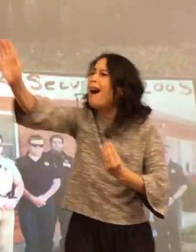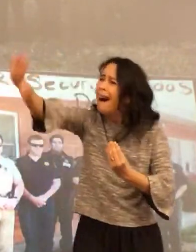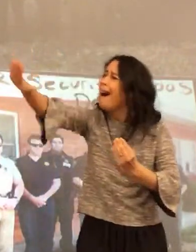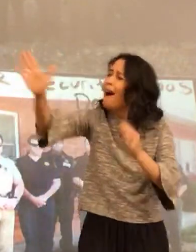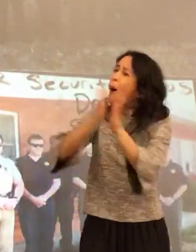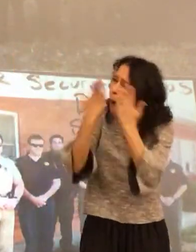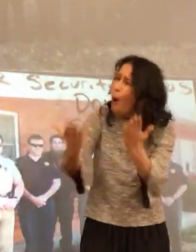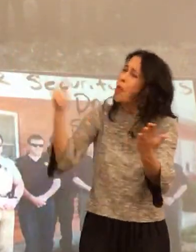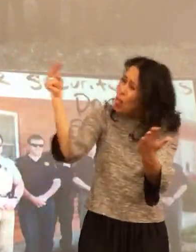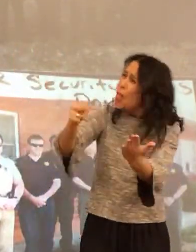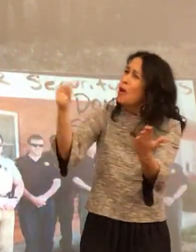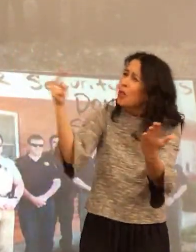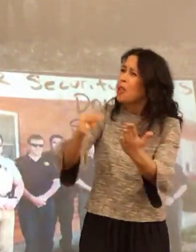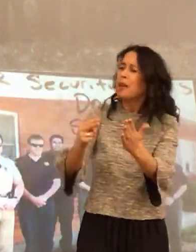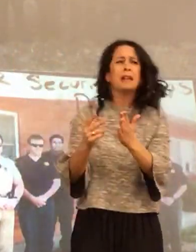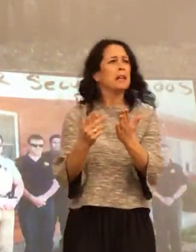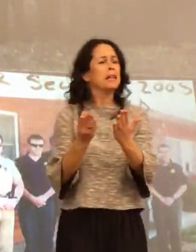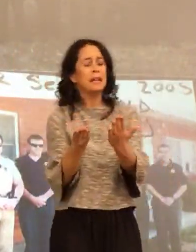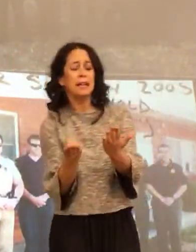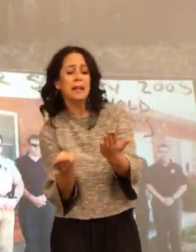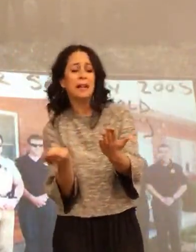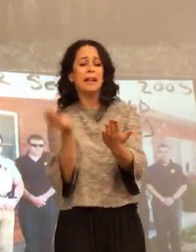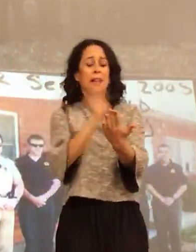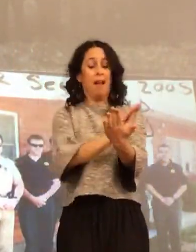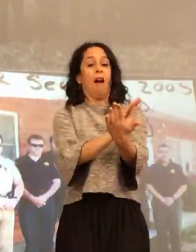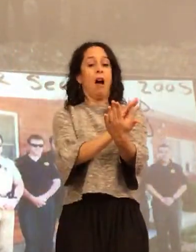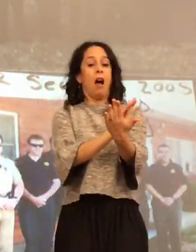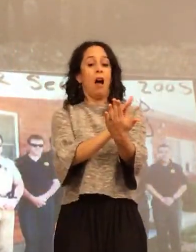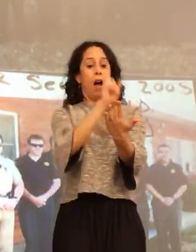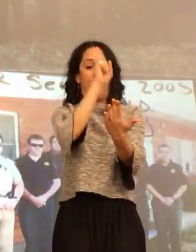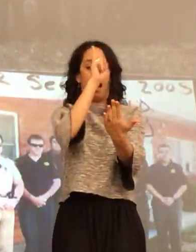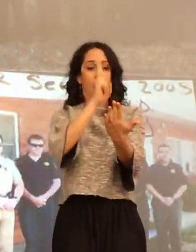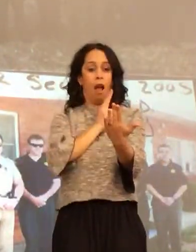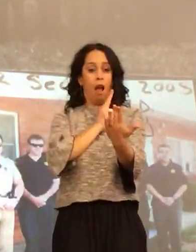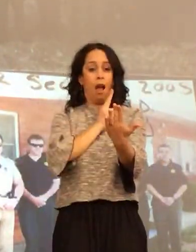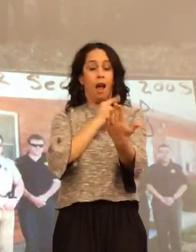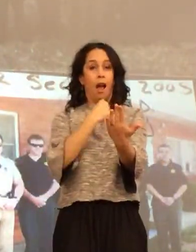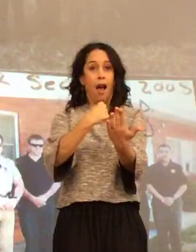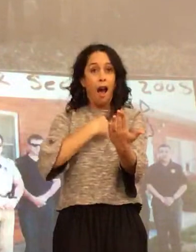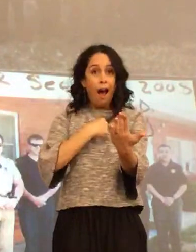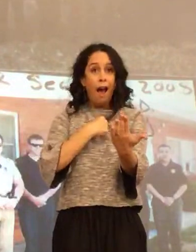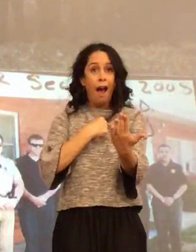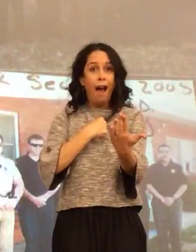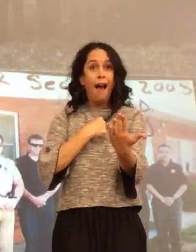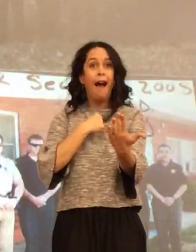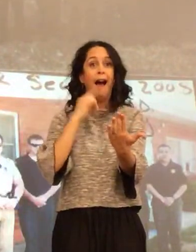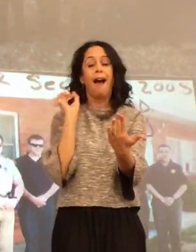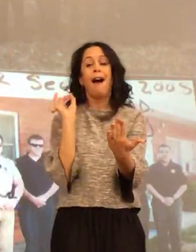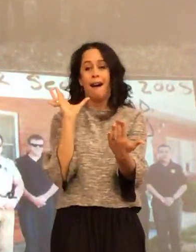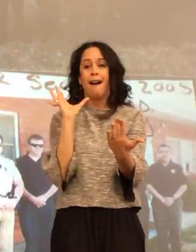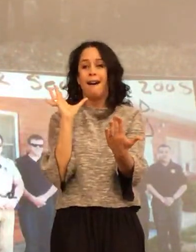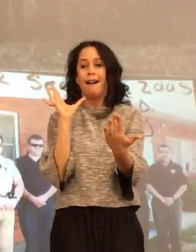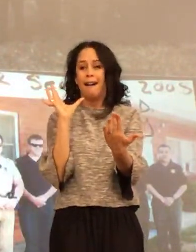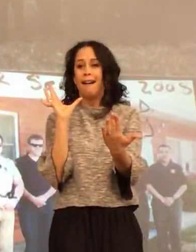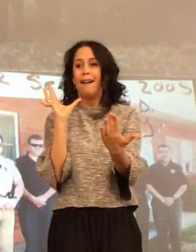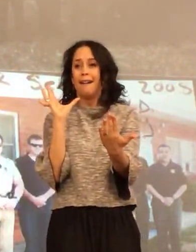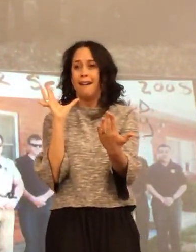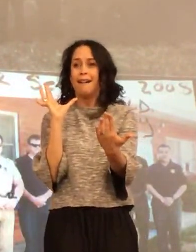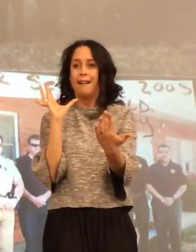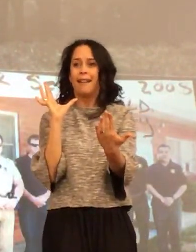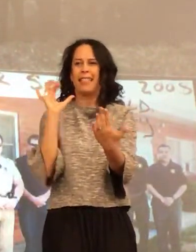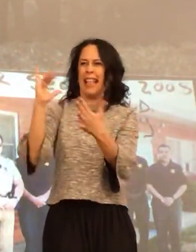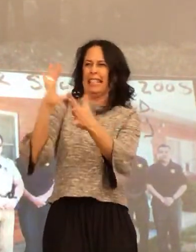no, open it up, look in it. And he said, he opened it up and he saw the dedication to him, uh, that the senior class was presenting him with.